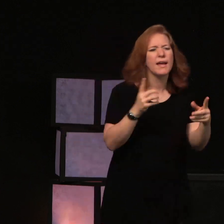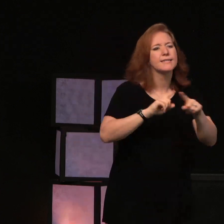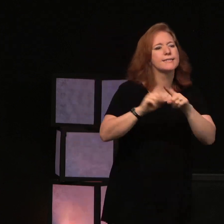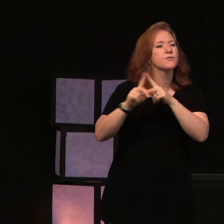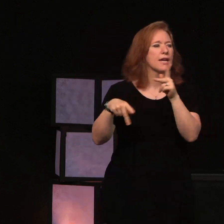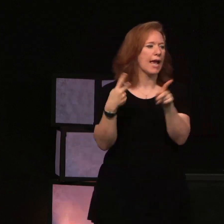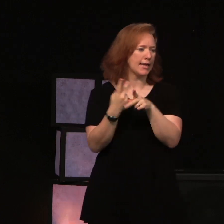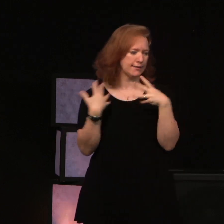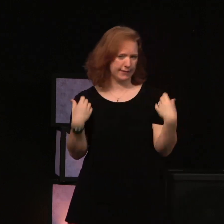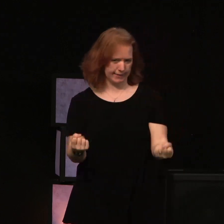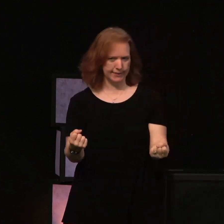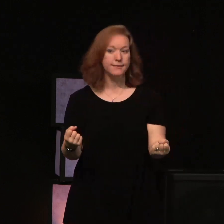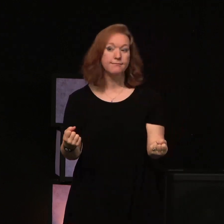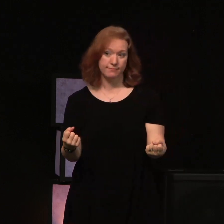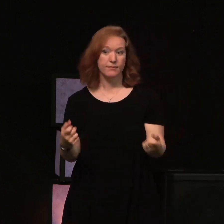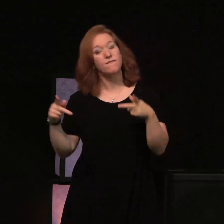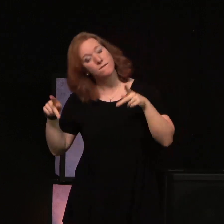physical.